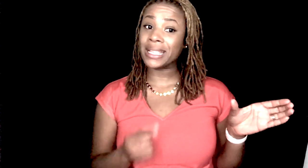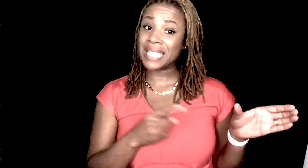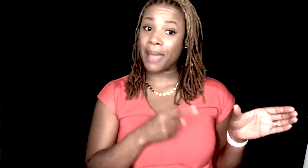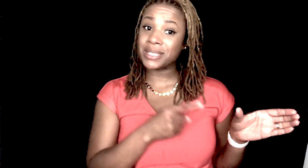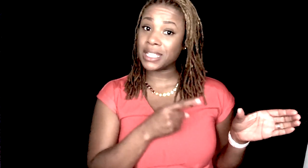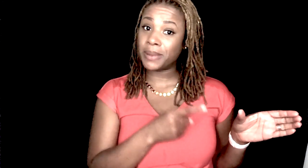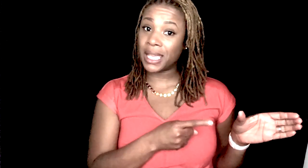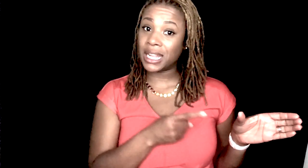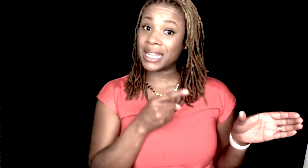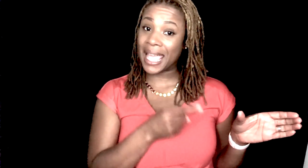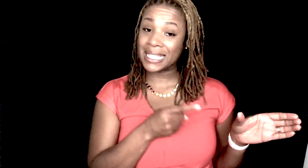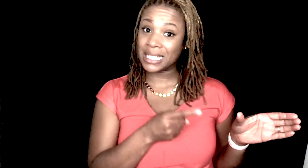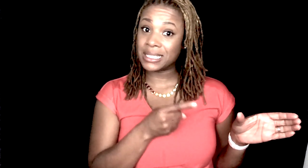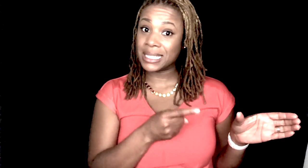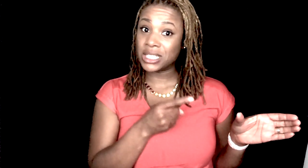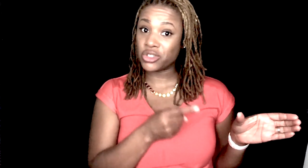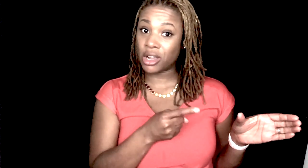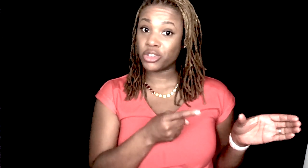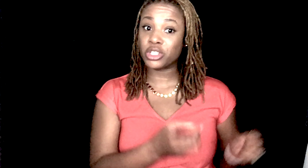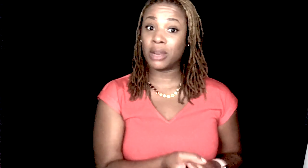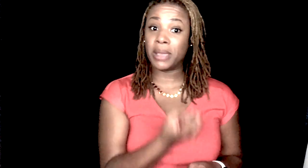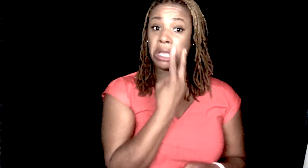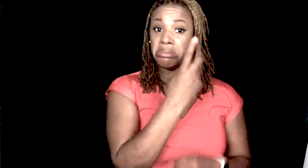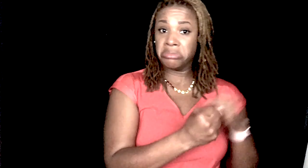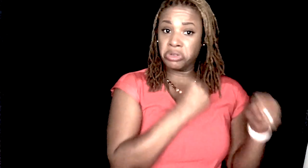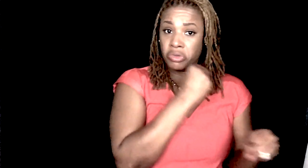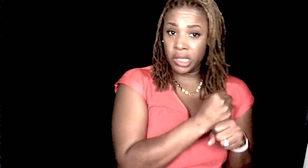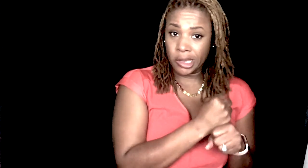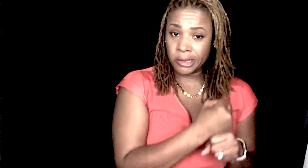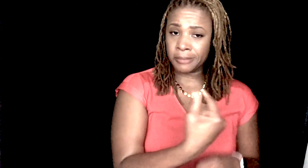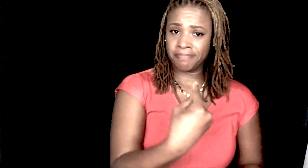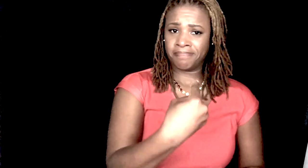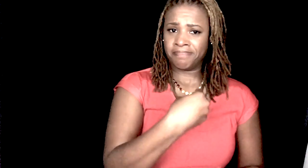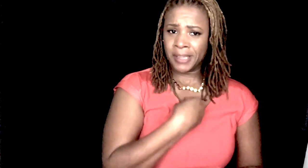time is at the beginning, ASL sentence structure is going to be, okay?